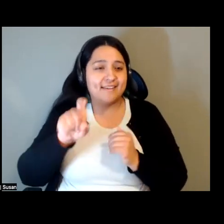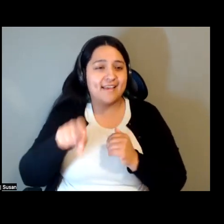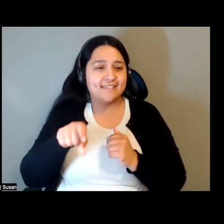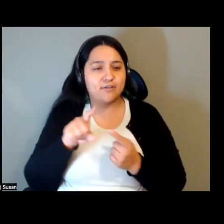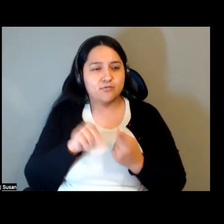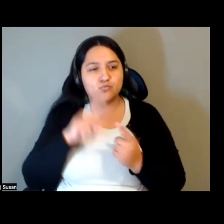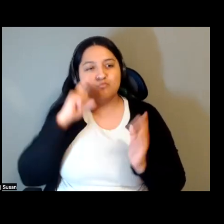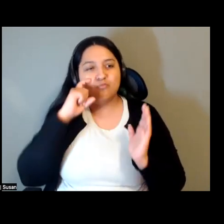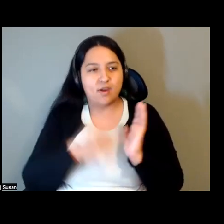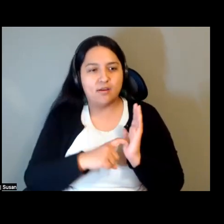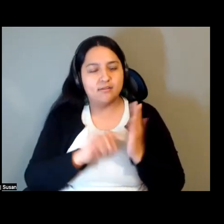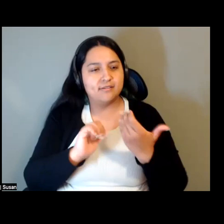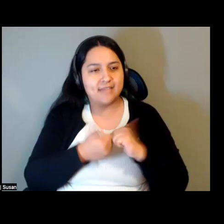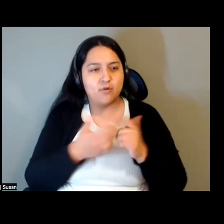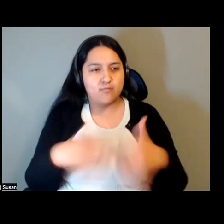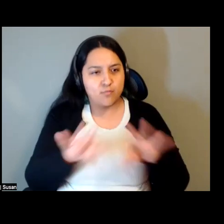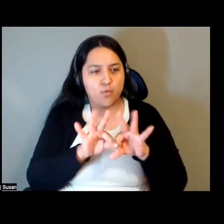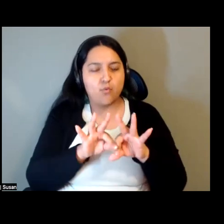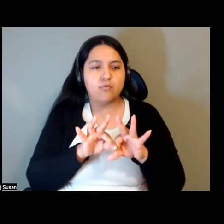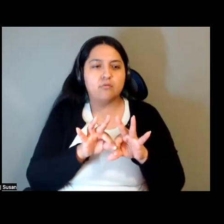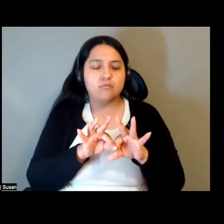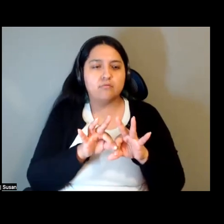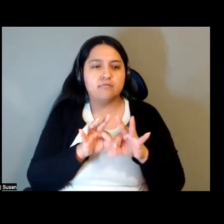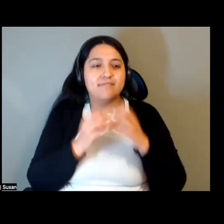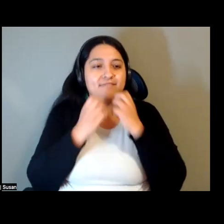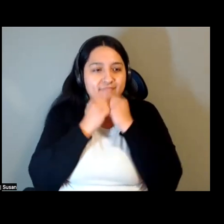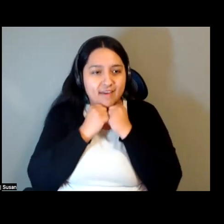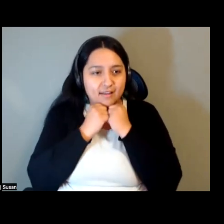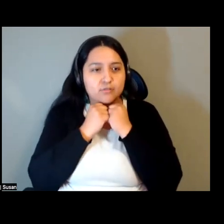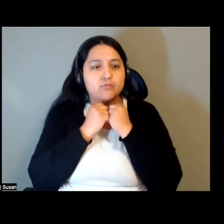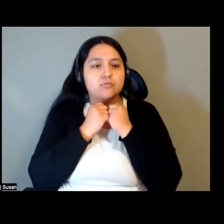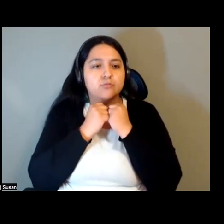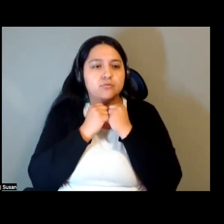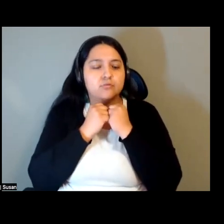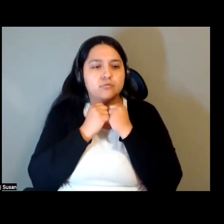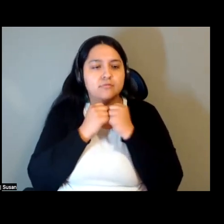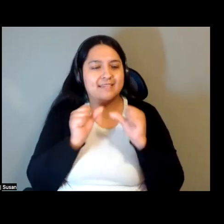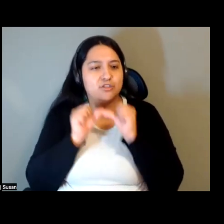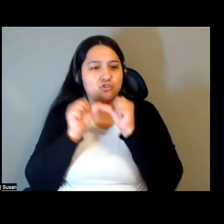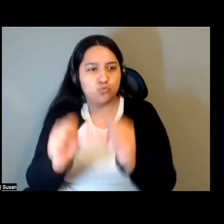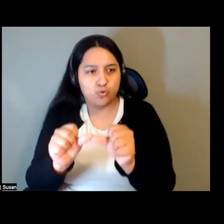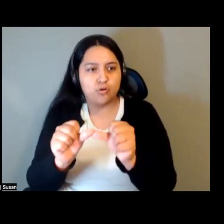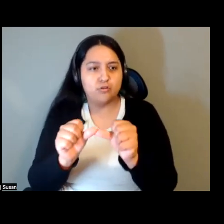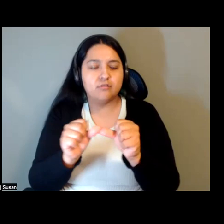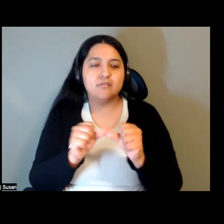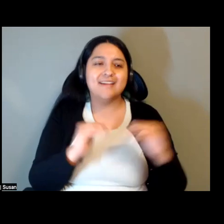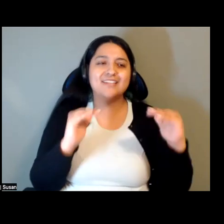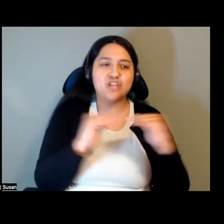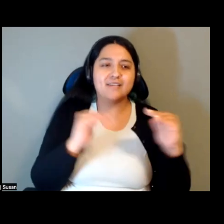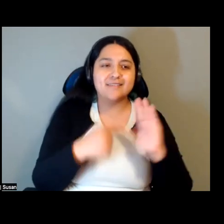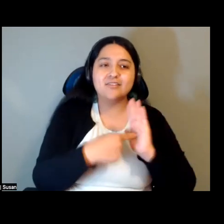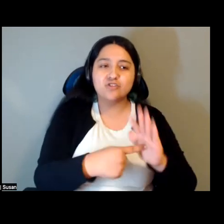important values endure and justice is materialized. Thank you very much.